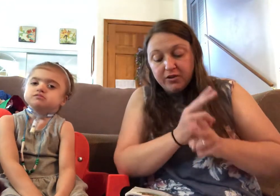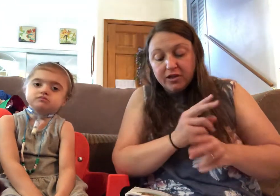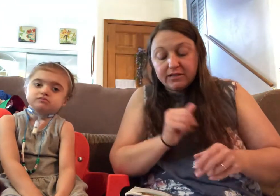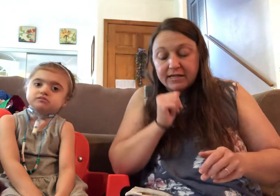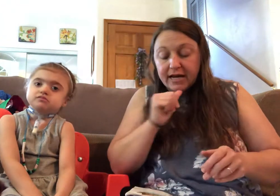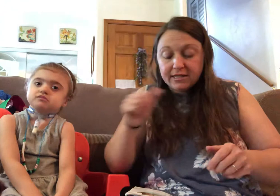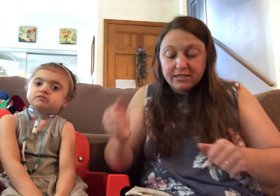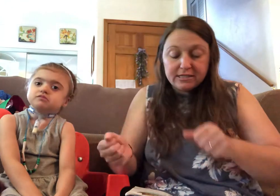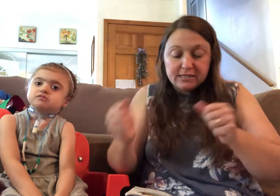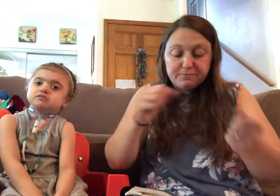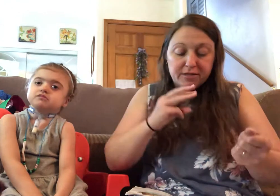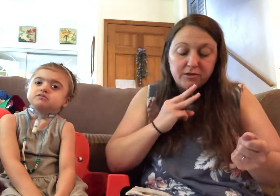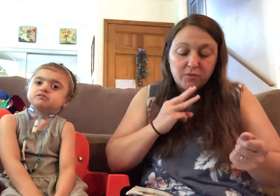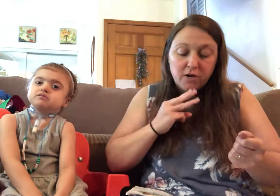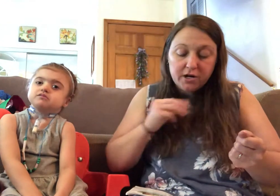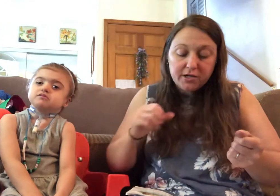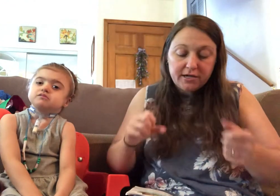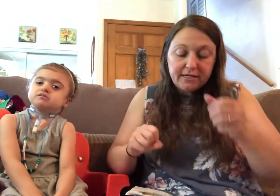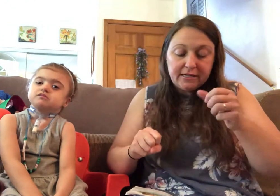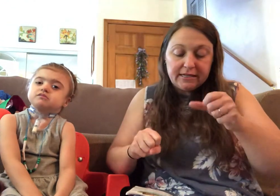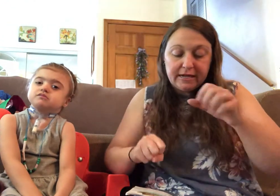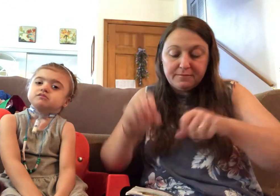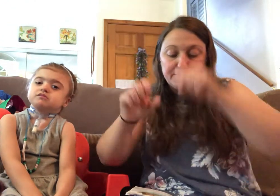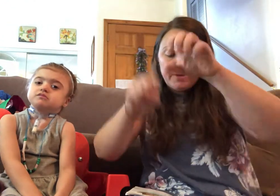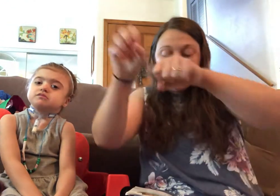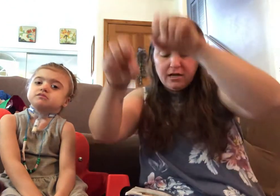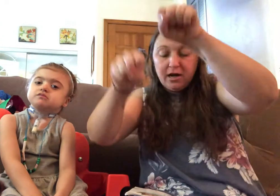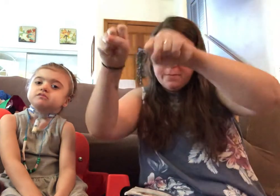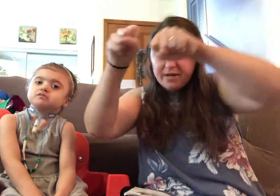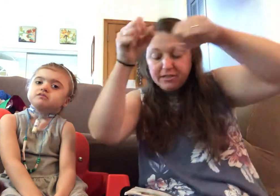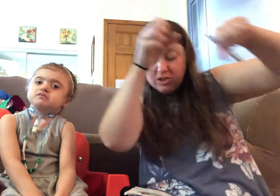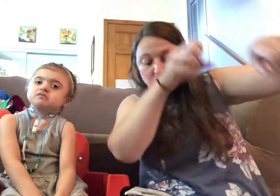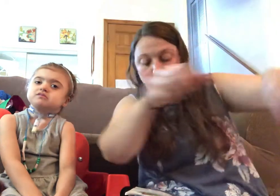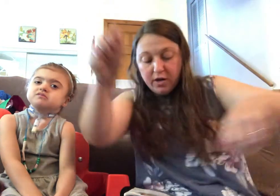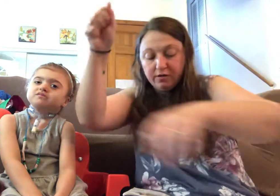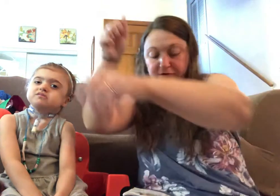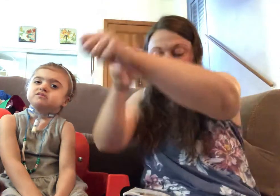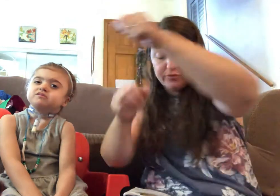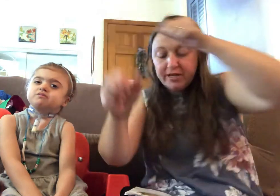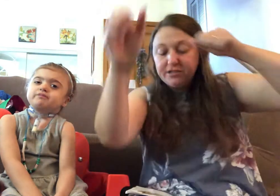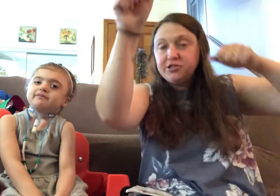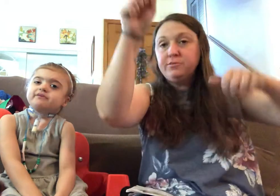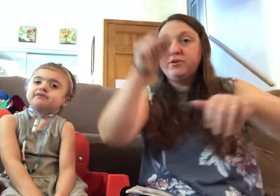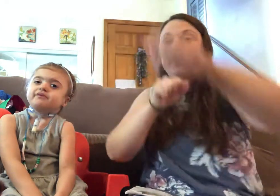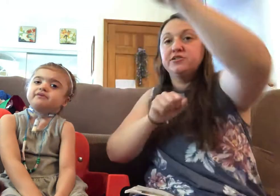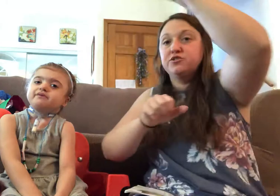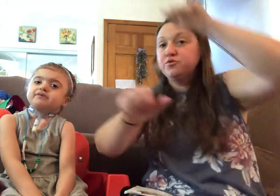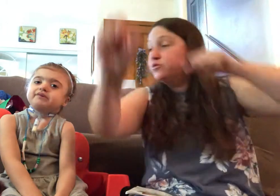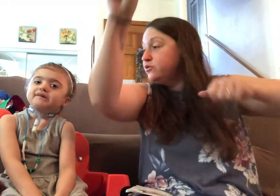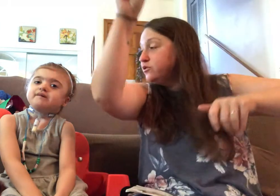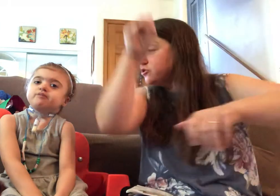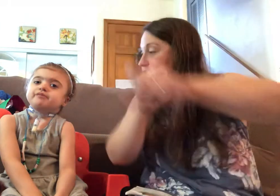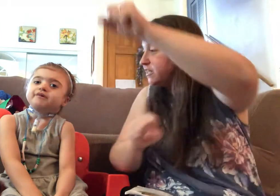not to spill the water, he climbed back up and swung from branch to branch through the trees.